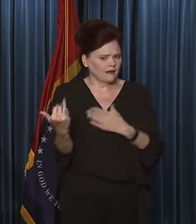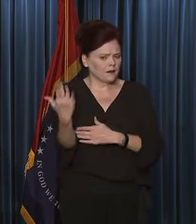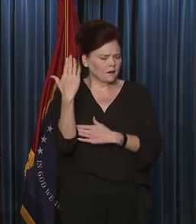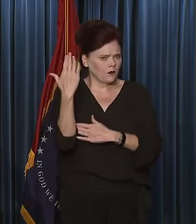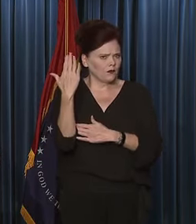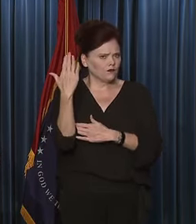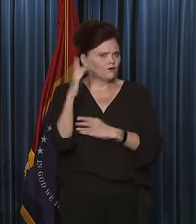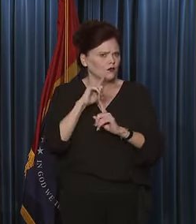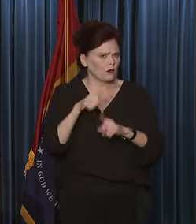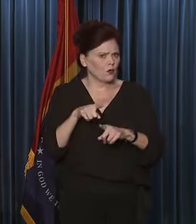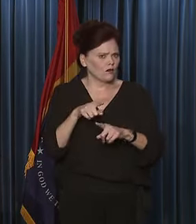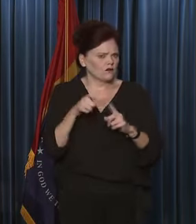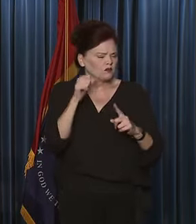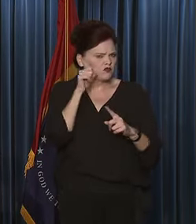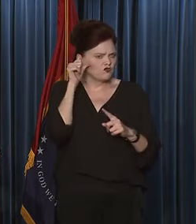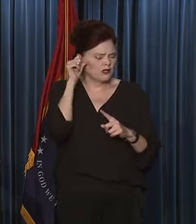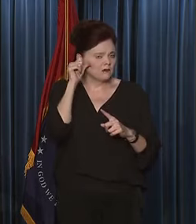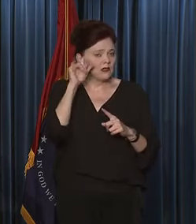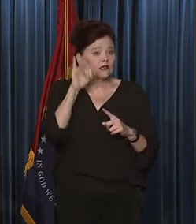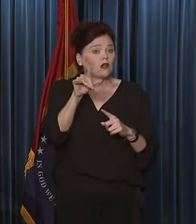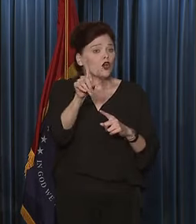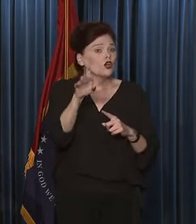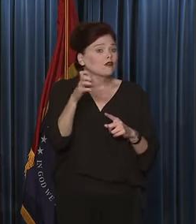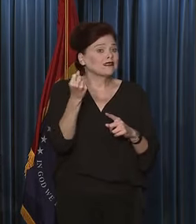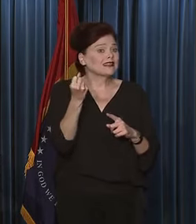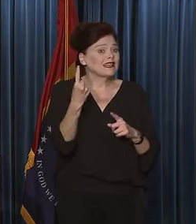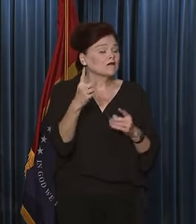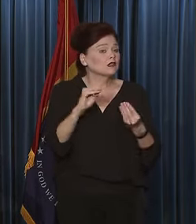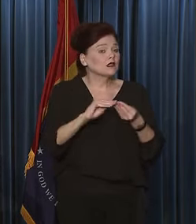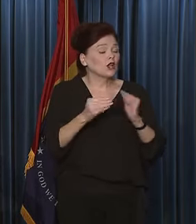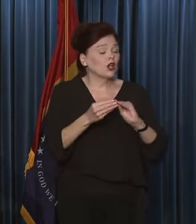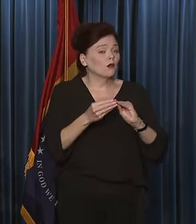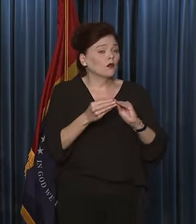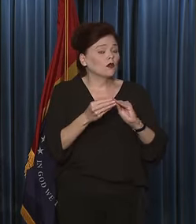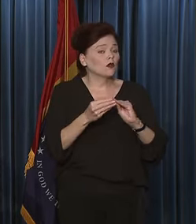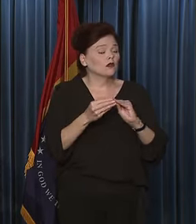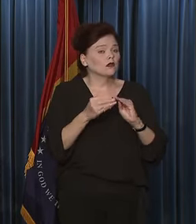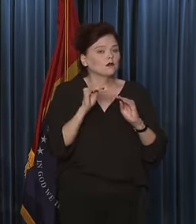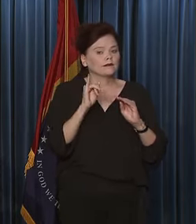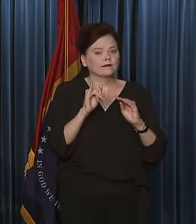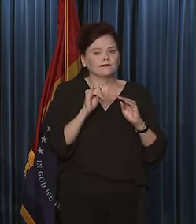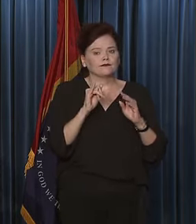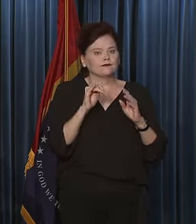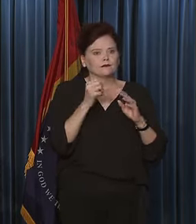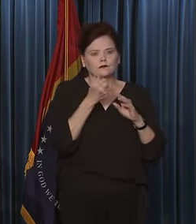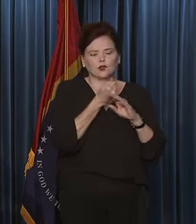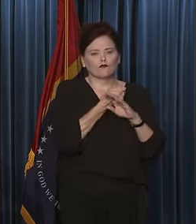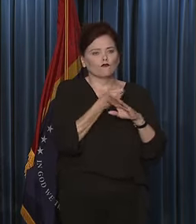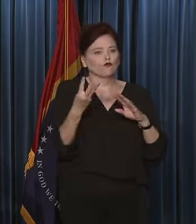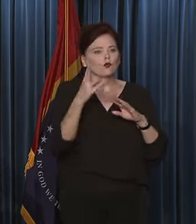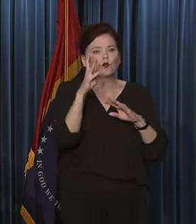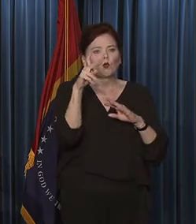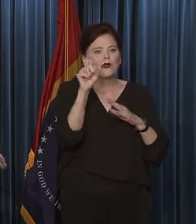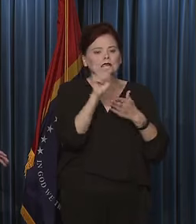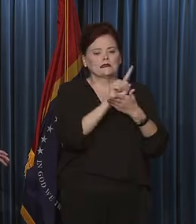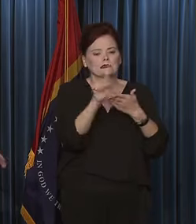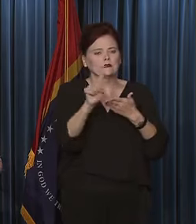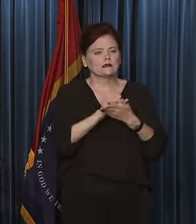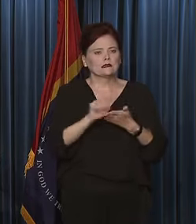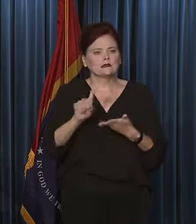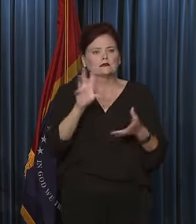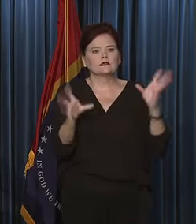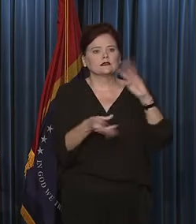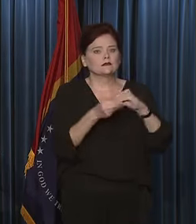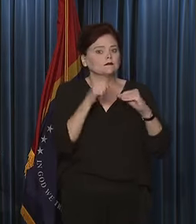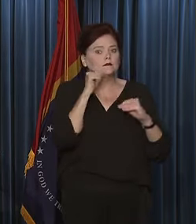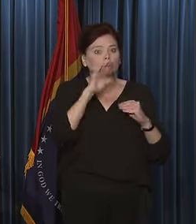morning's report. Now, to be fair, that 111 number was over a multi-week period. They did not